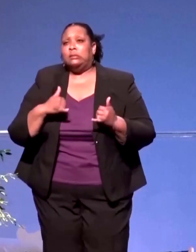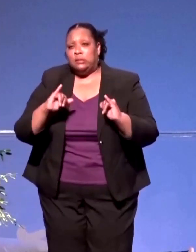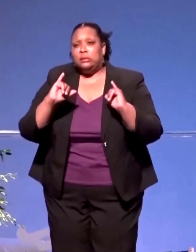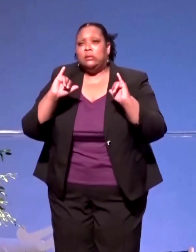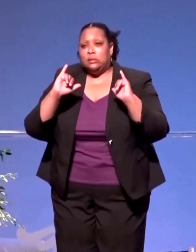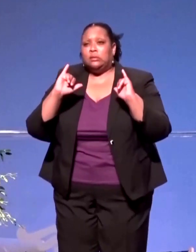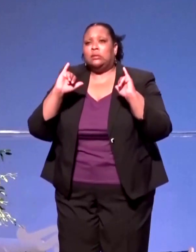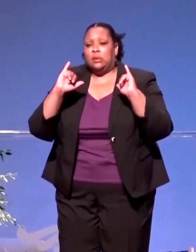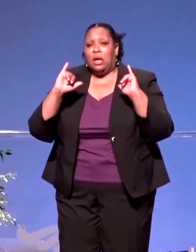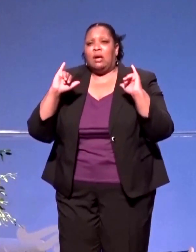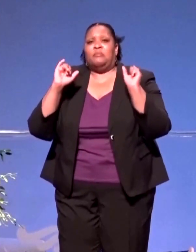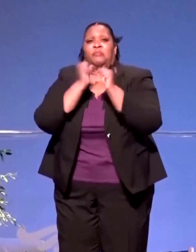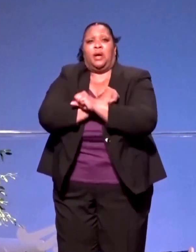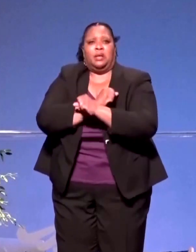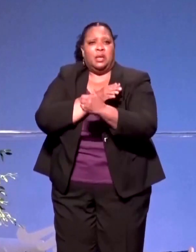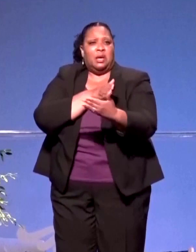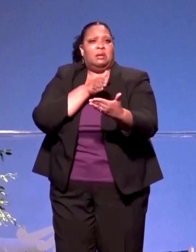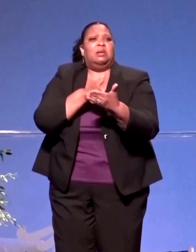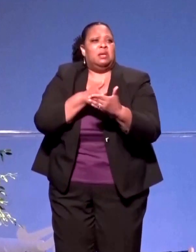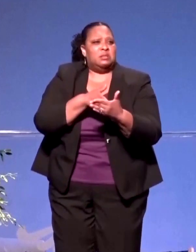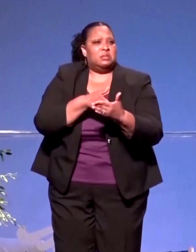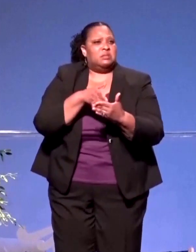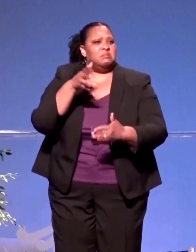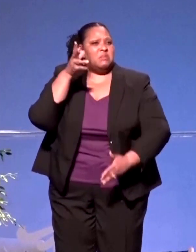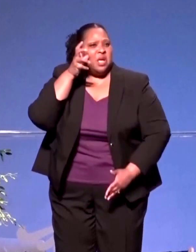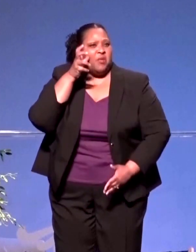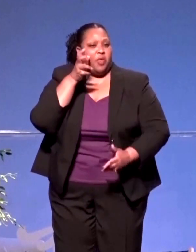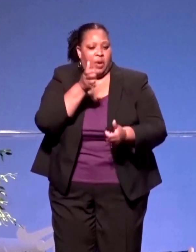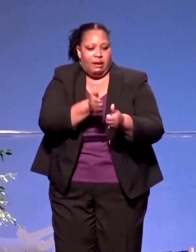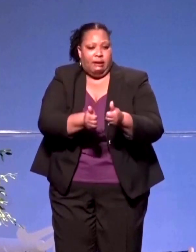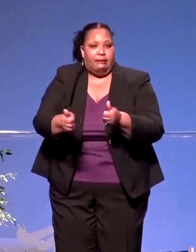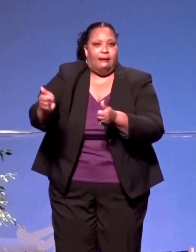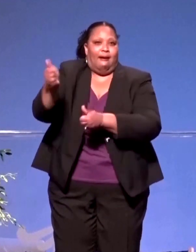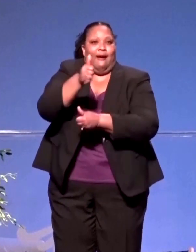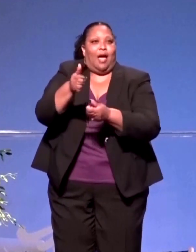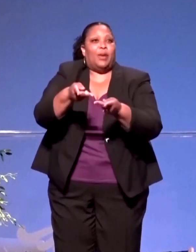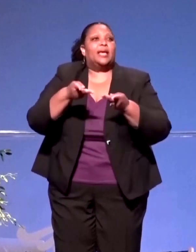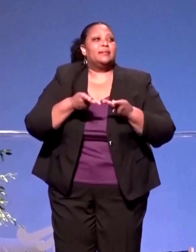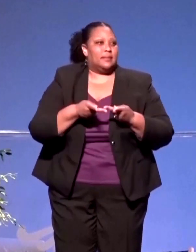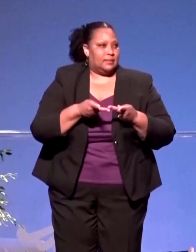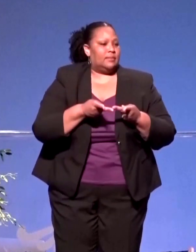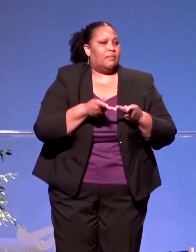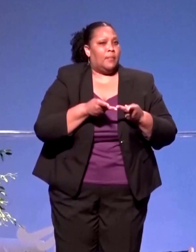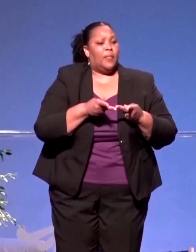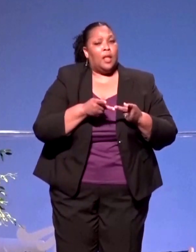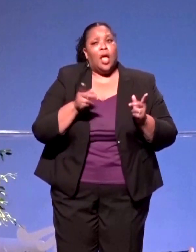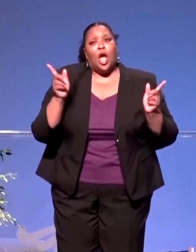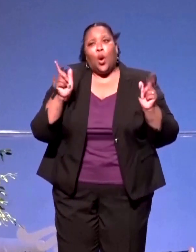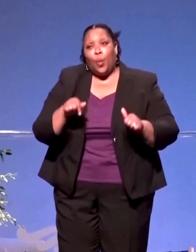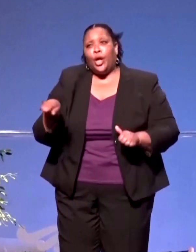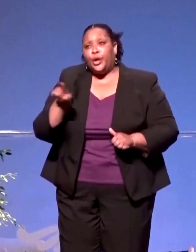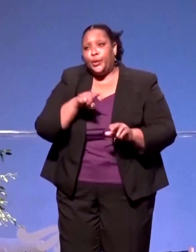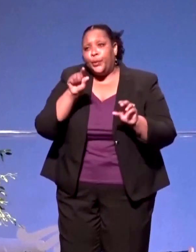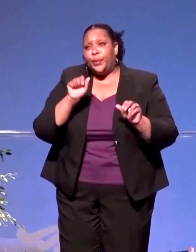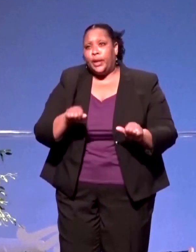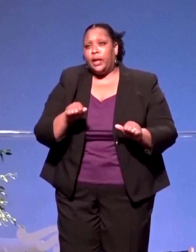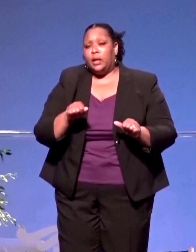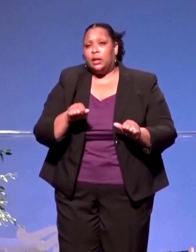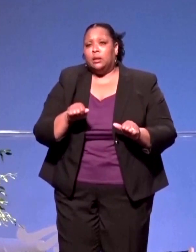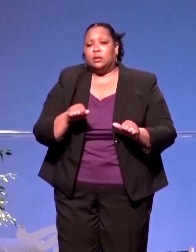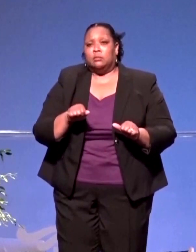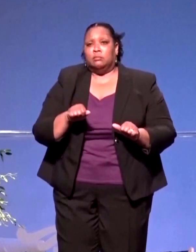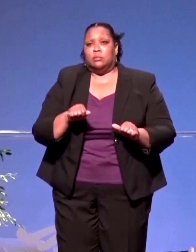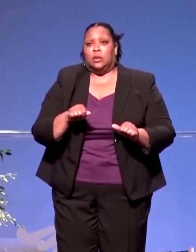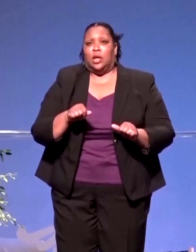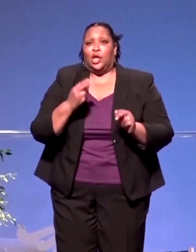wickedness in high places when you can put your knee